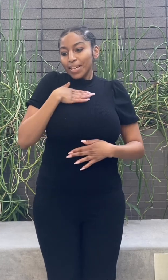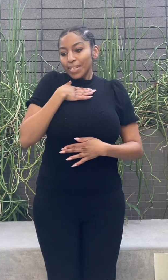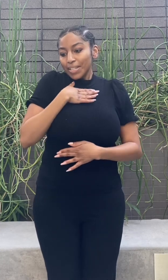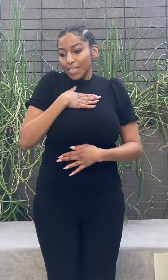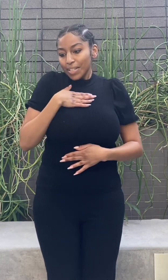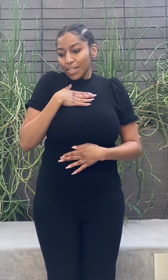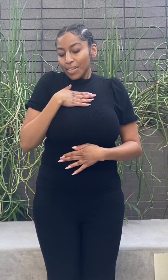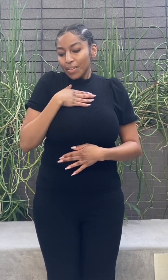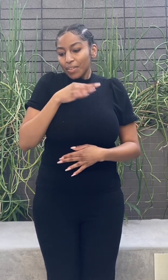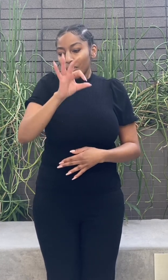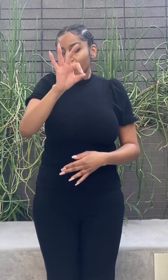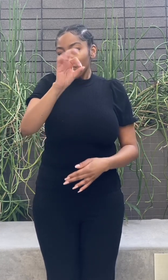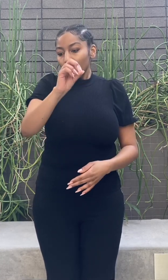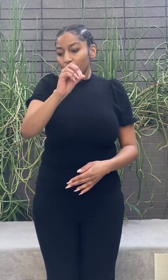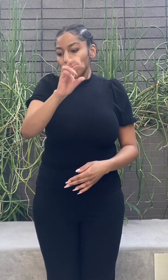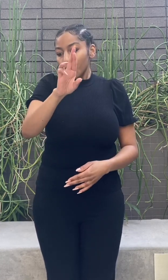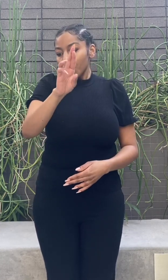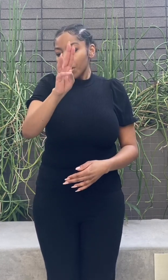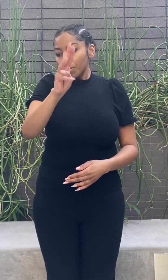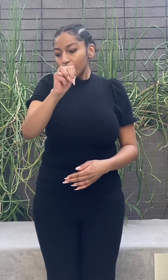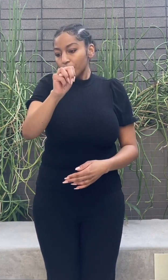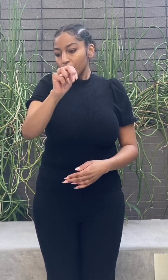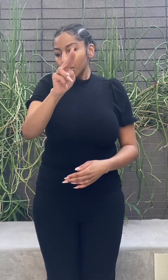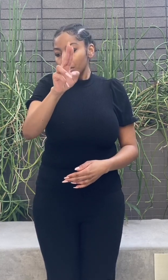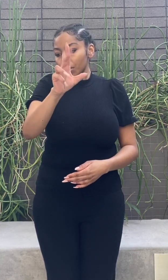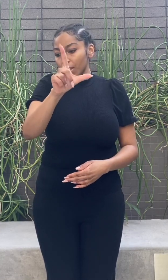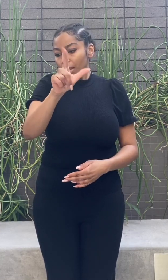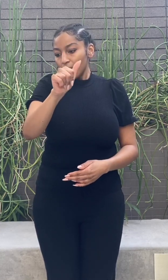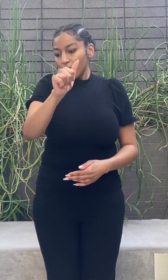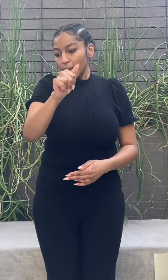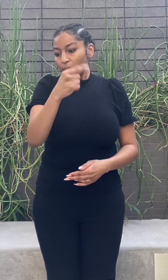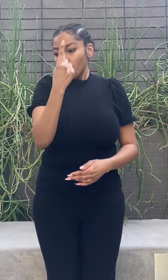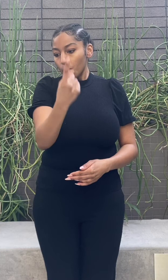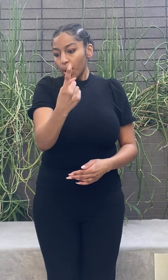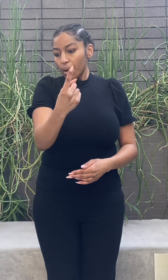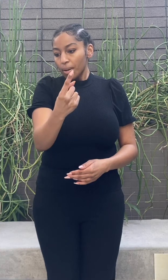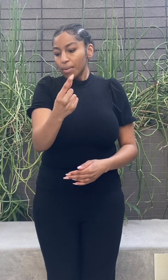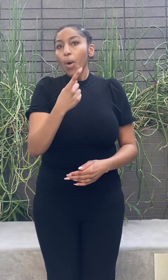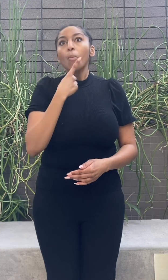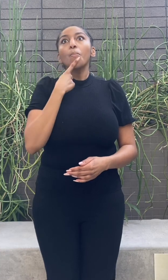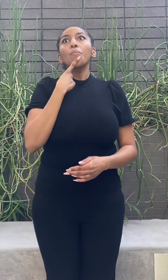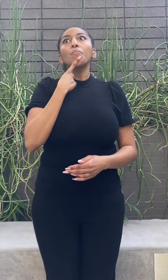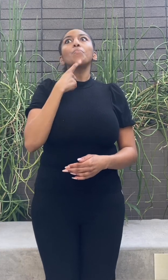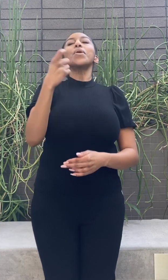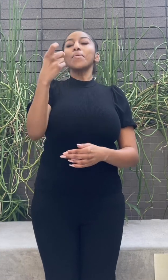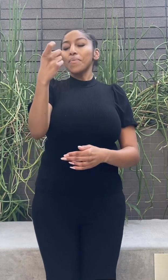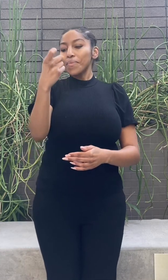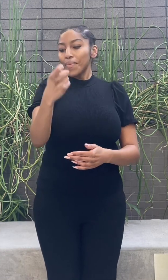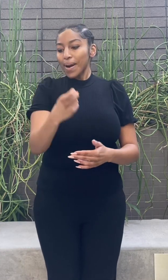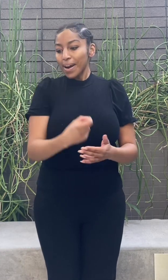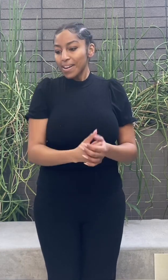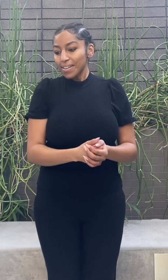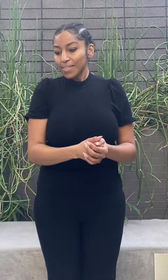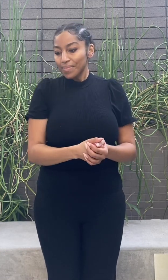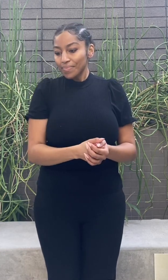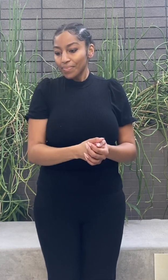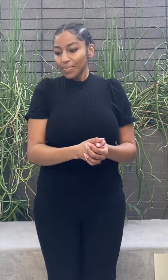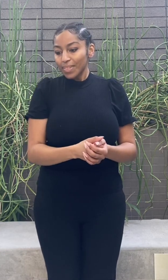more the damage of false assumptions. Less quirk and more dopaminic need and